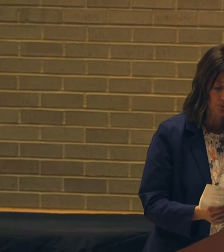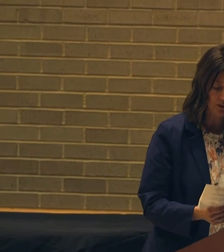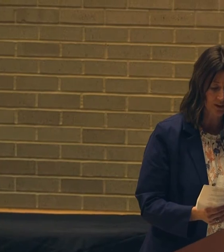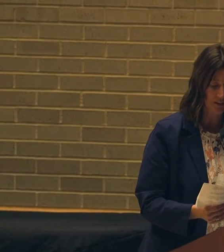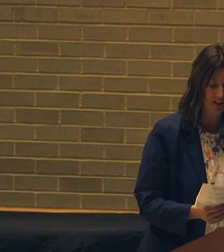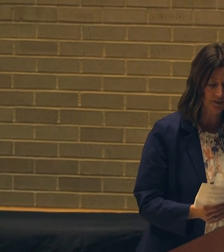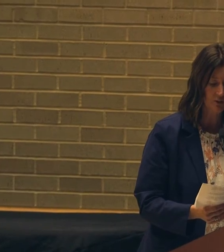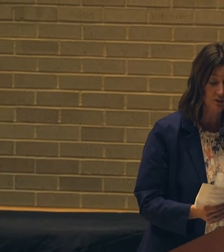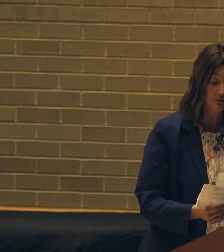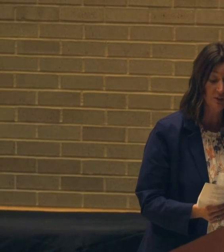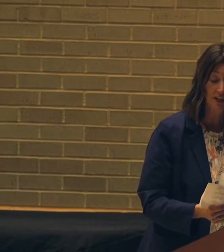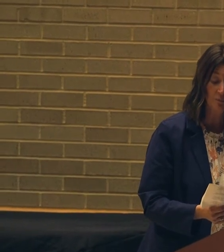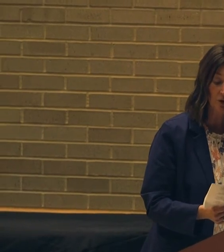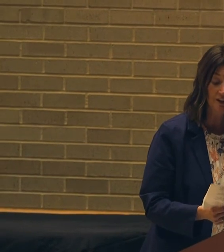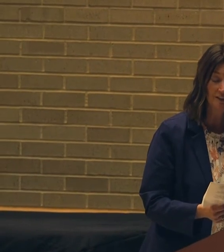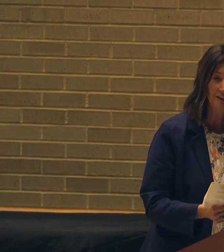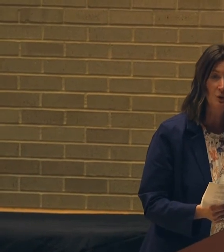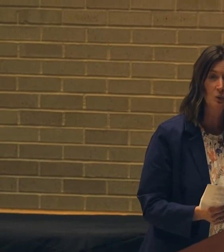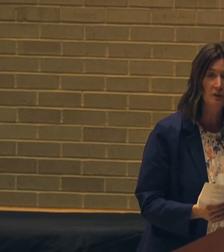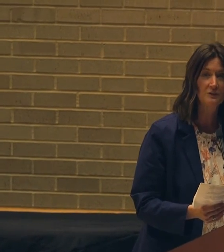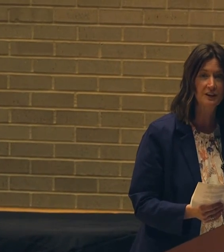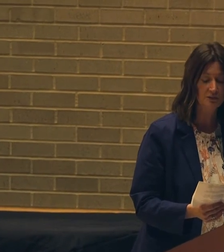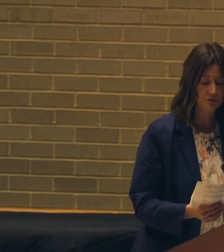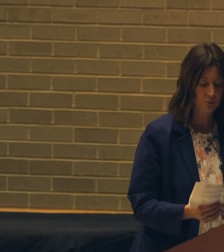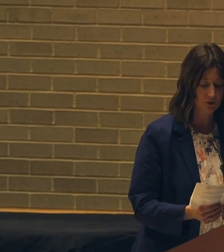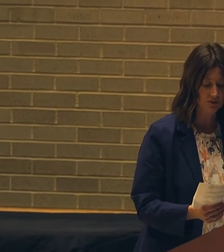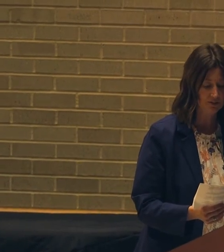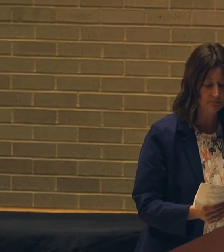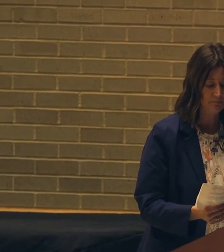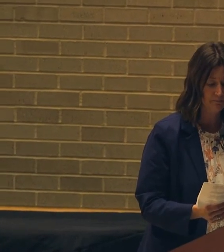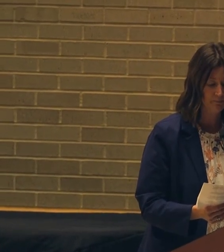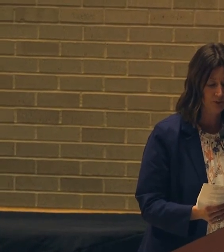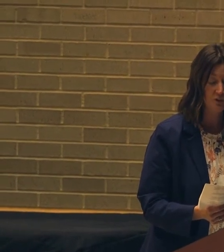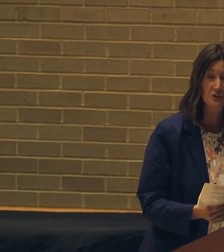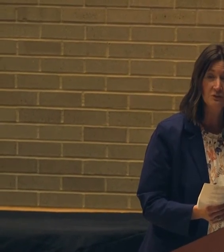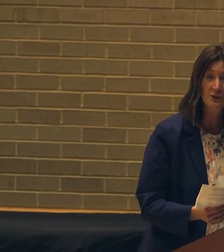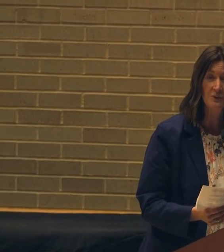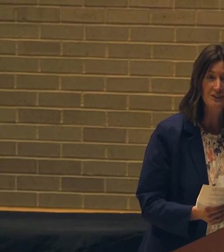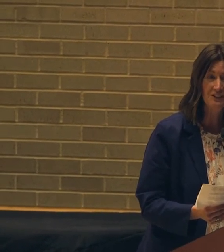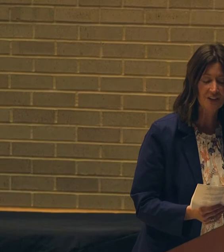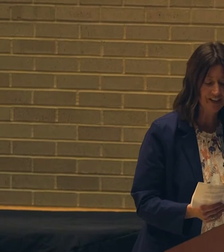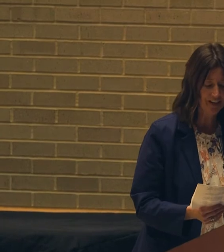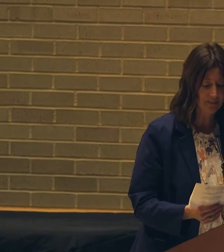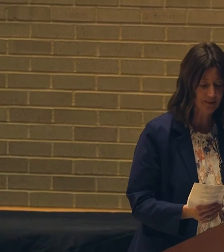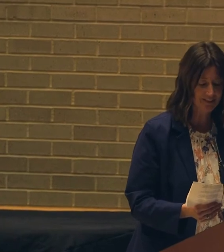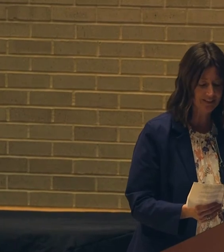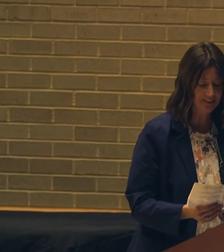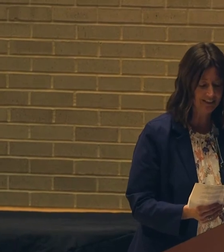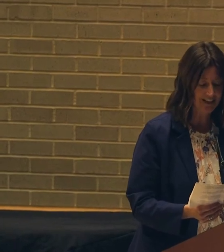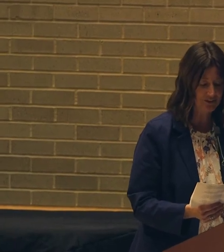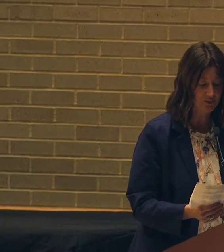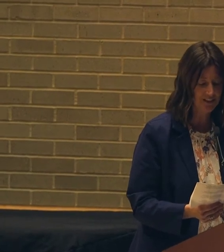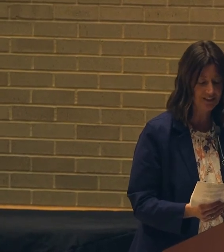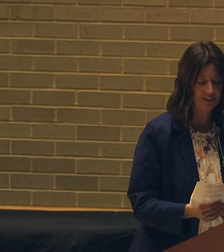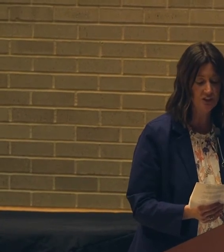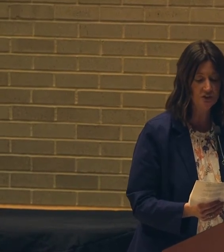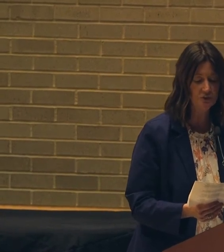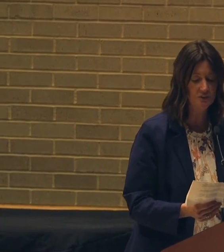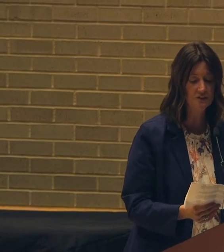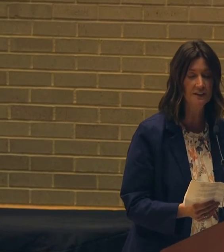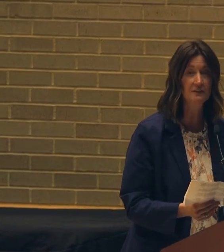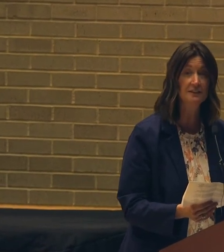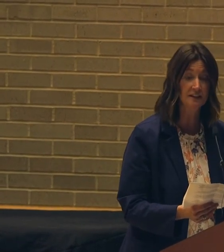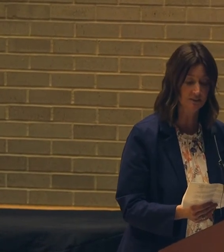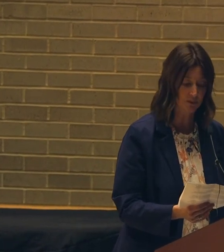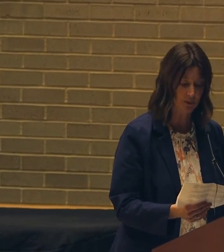Christopher K. Morgan with Diverse Works. Christopher was here on campus last week teaching